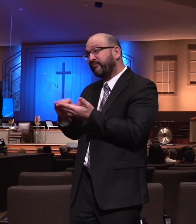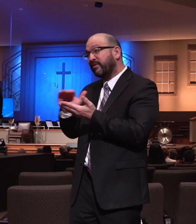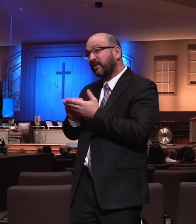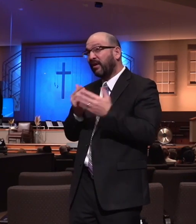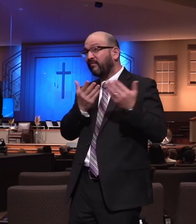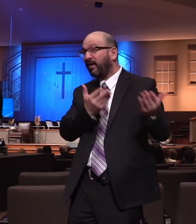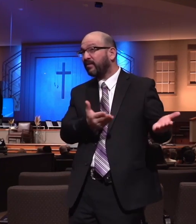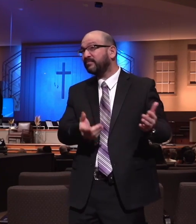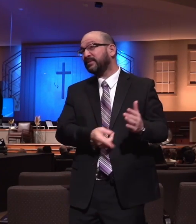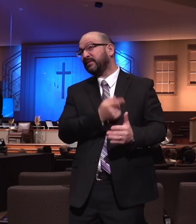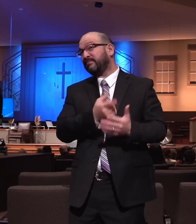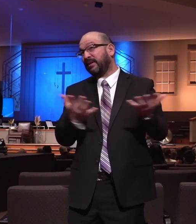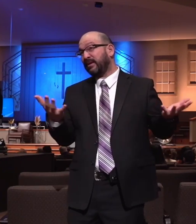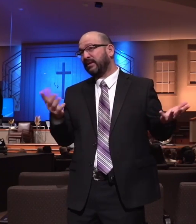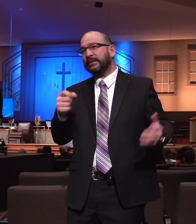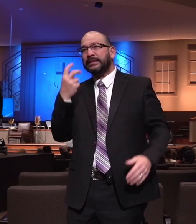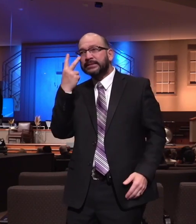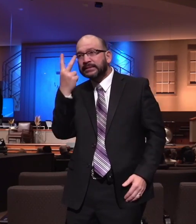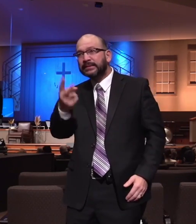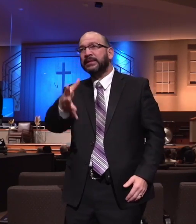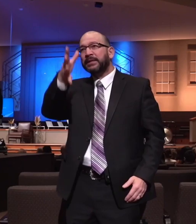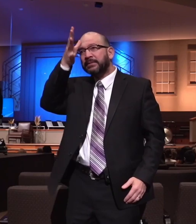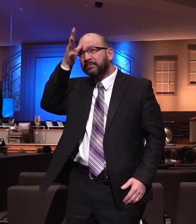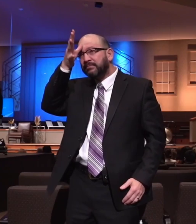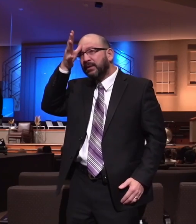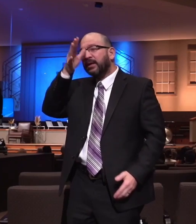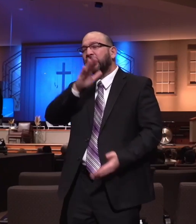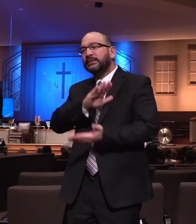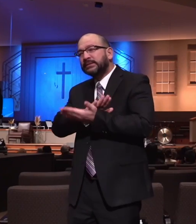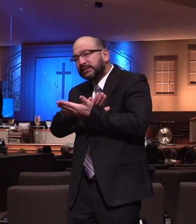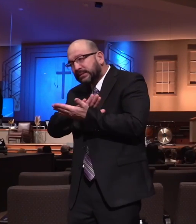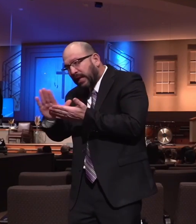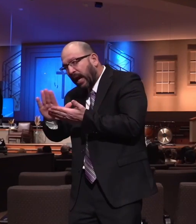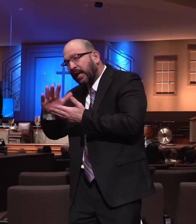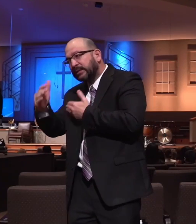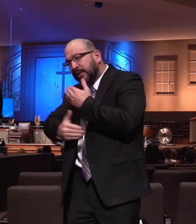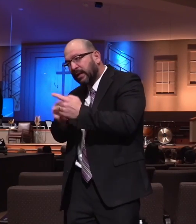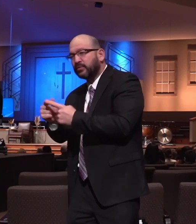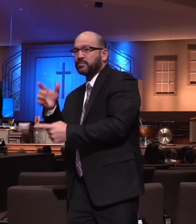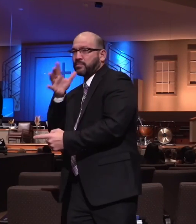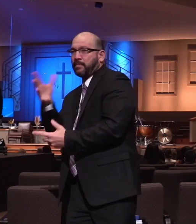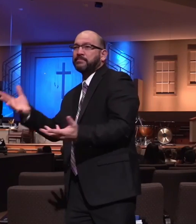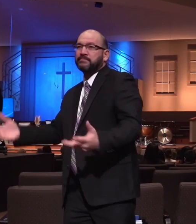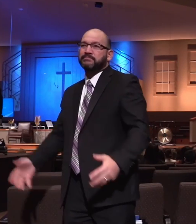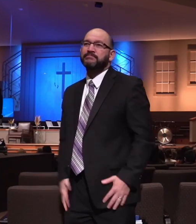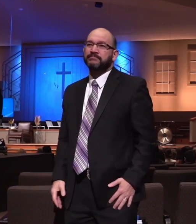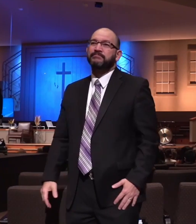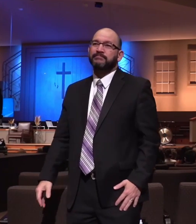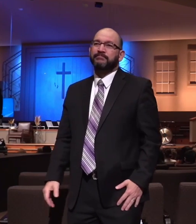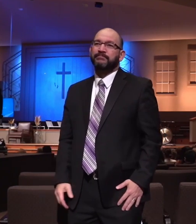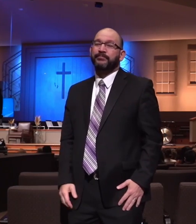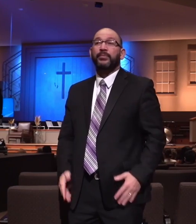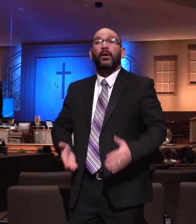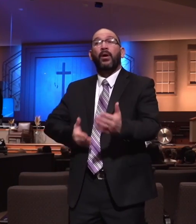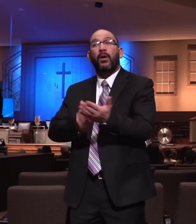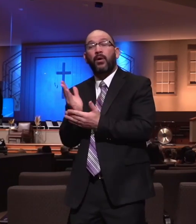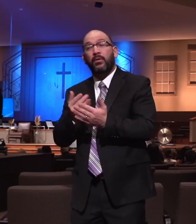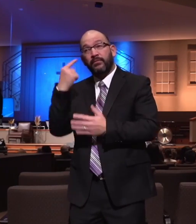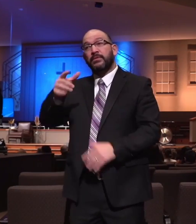They ought to be able to sense that you're growing in the grace of God. It's okay for a dad to say to his